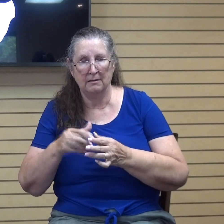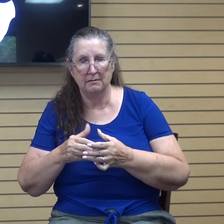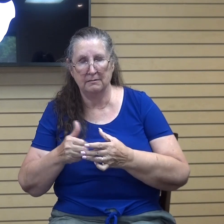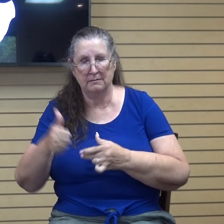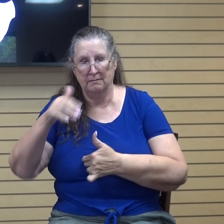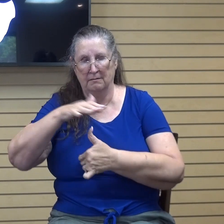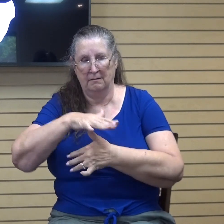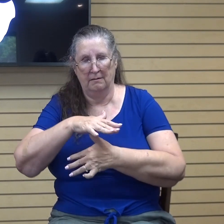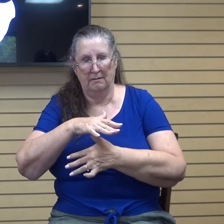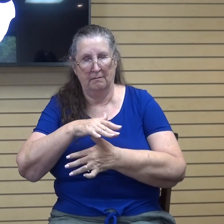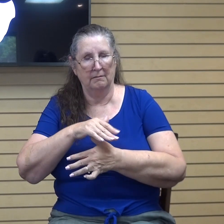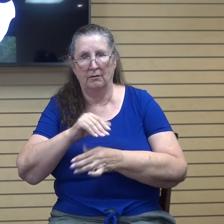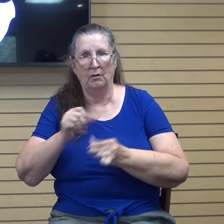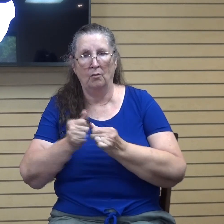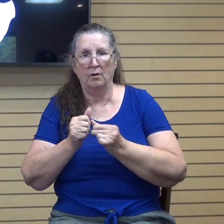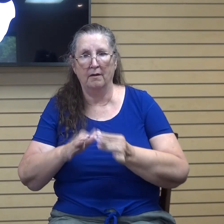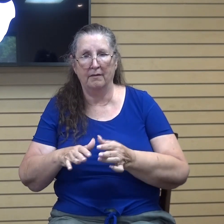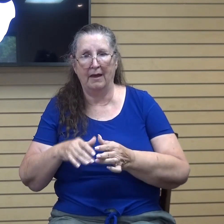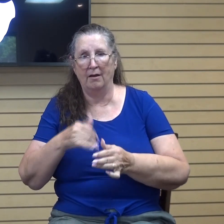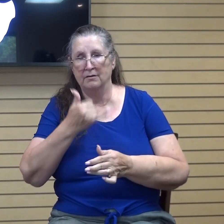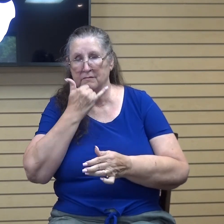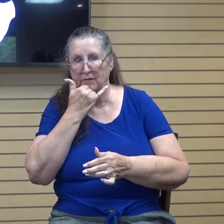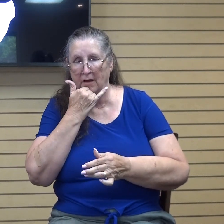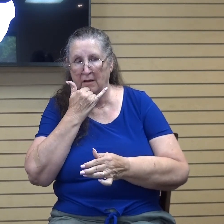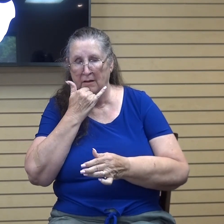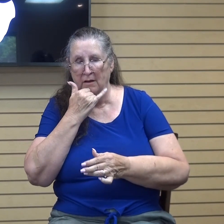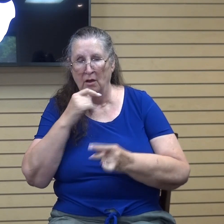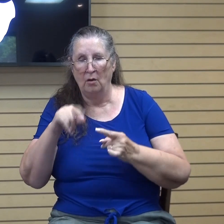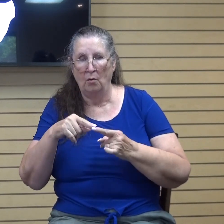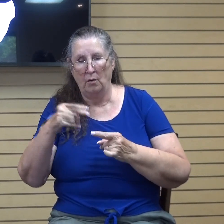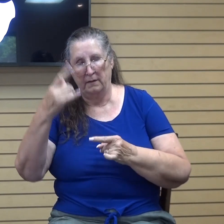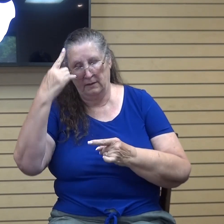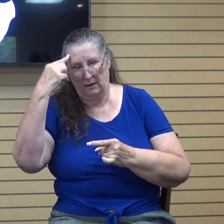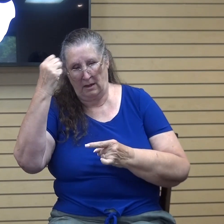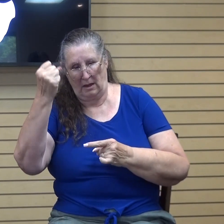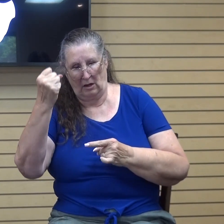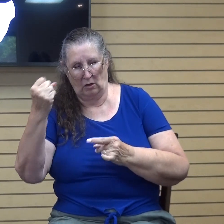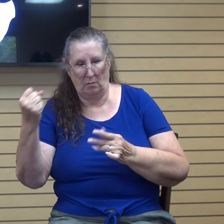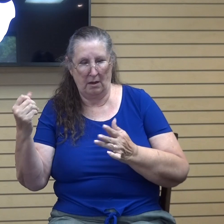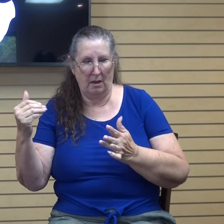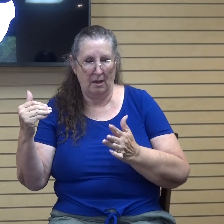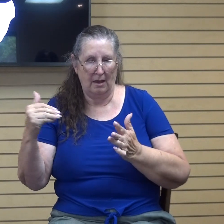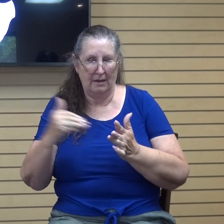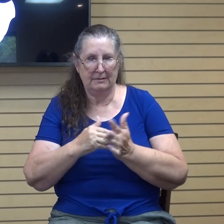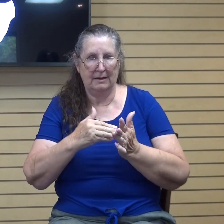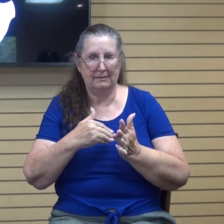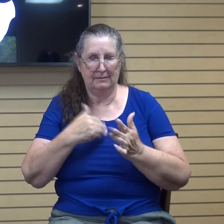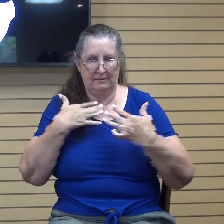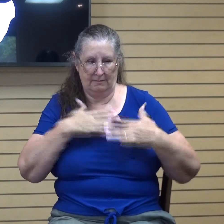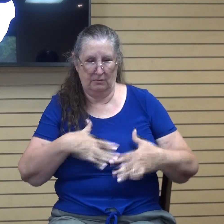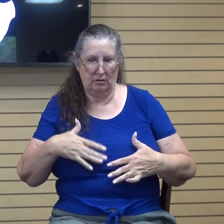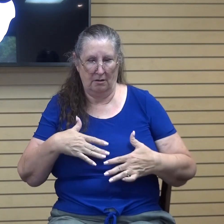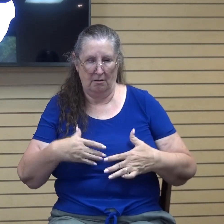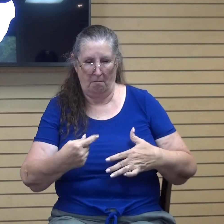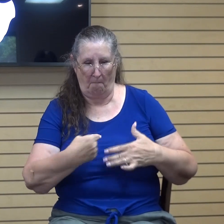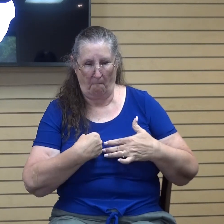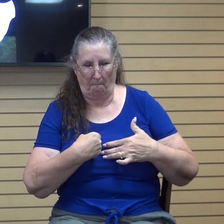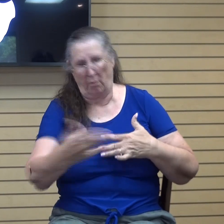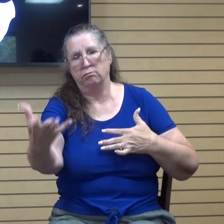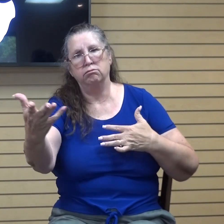flaw in him. So when the enemy attacks us in the chest, in that area, it just bounces right off. And then